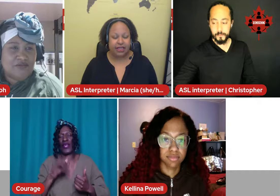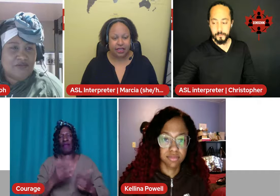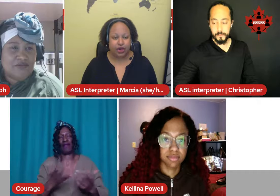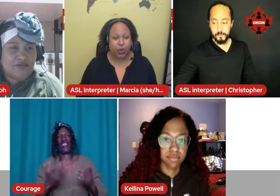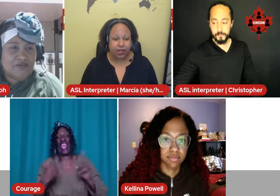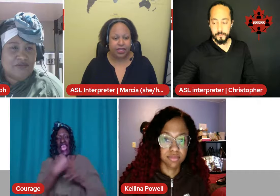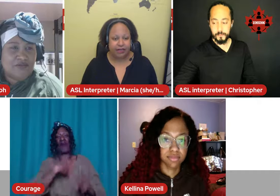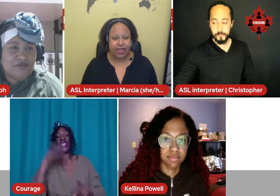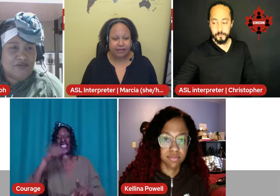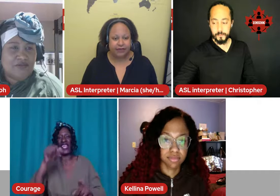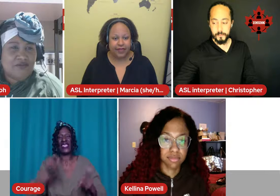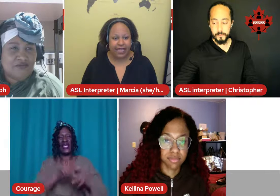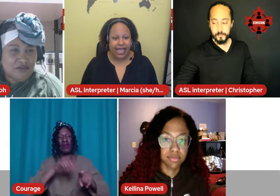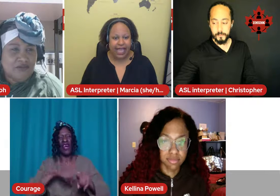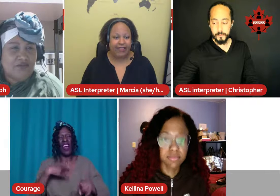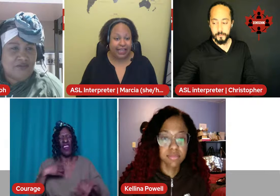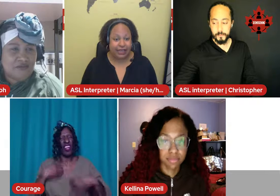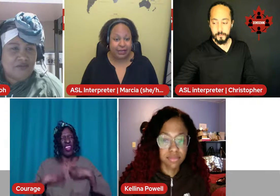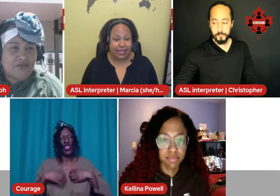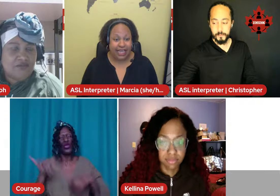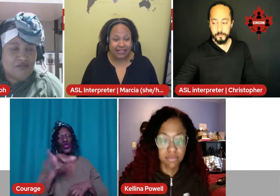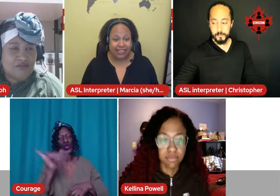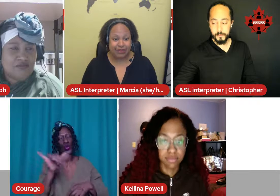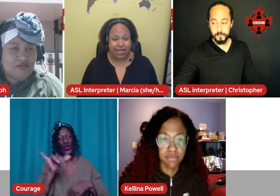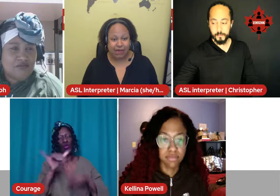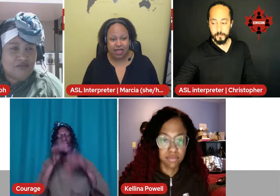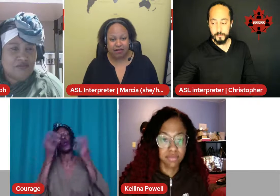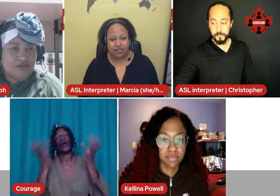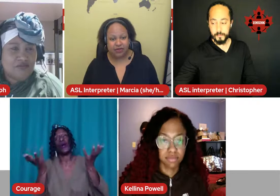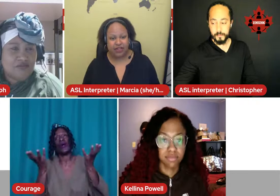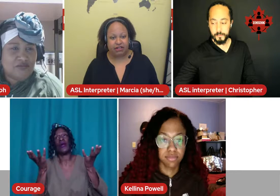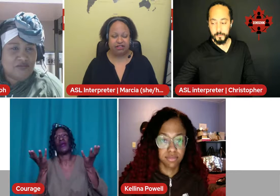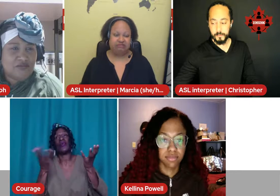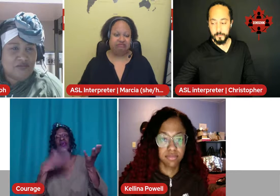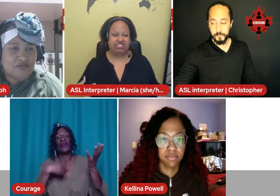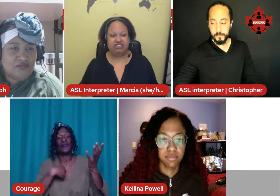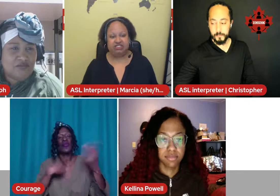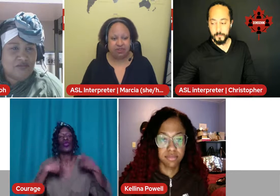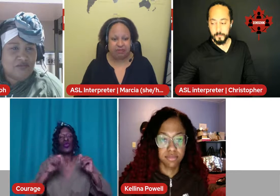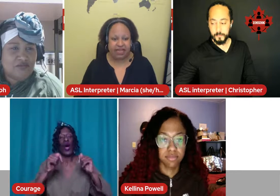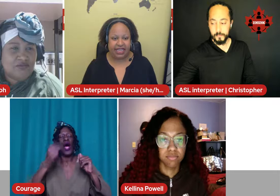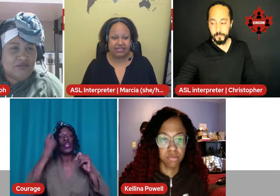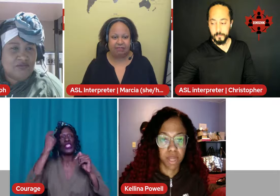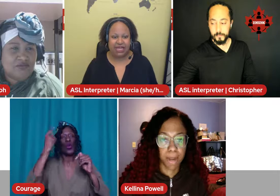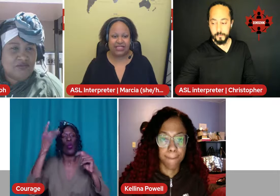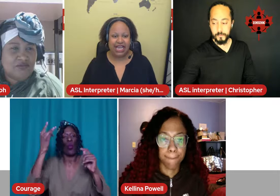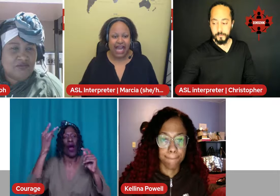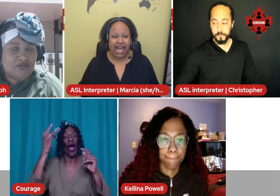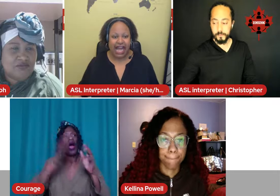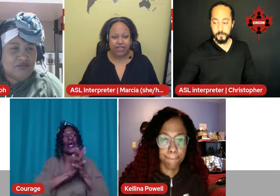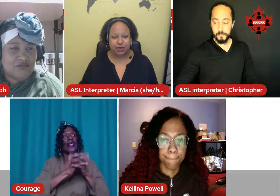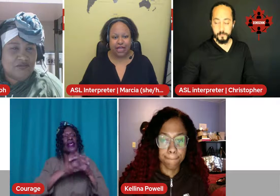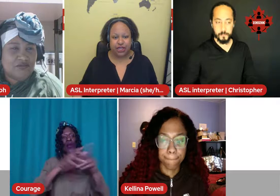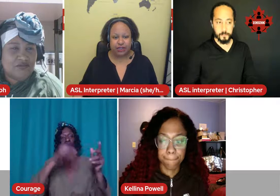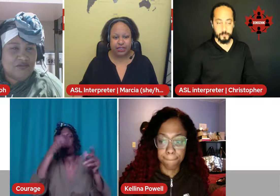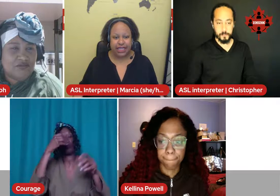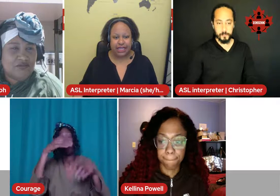your quality of life. And that hit me. At the same time, I also felt disconcerted by it. But I try to understand,